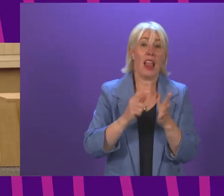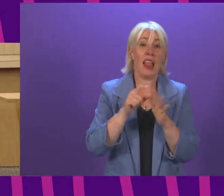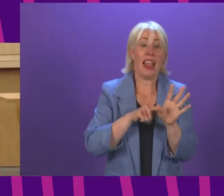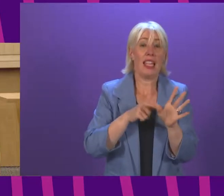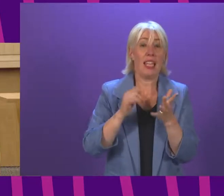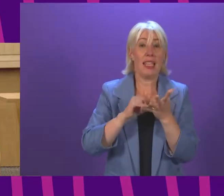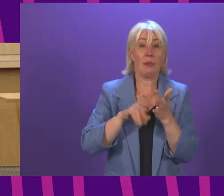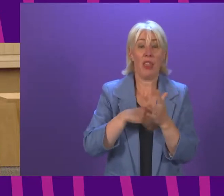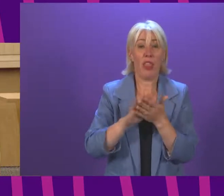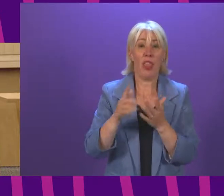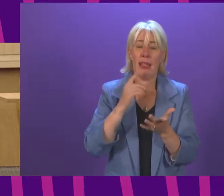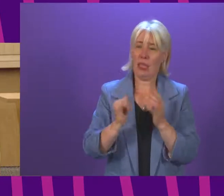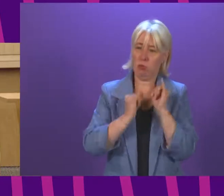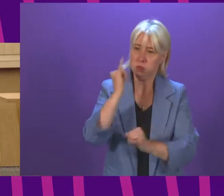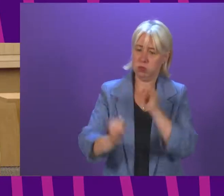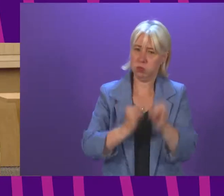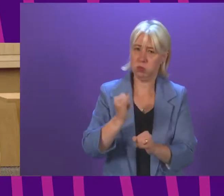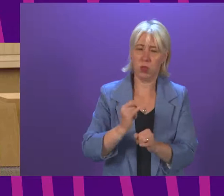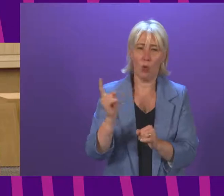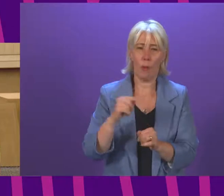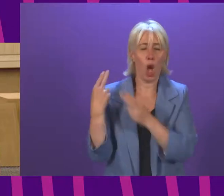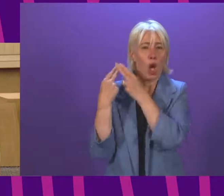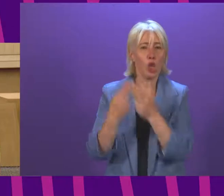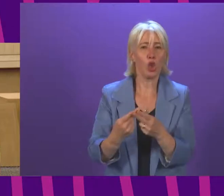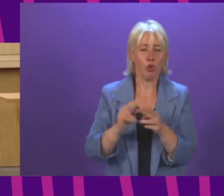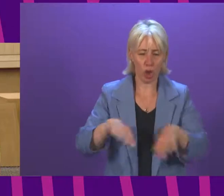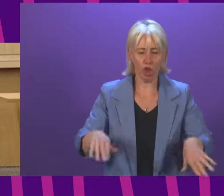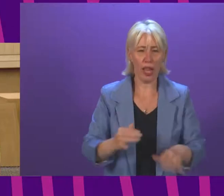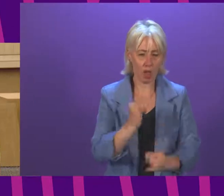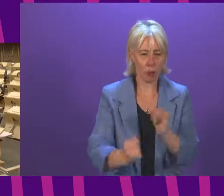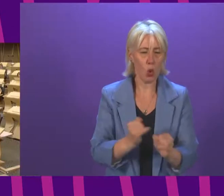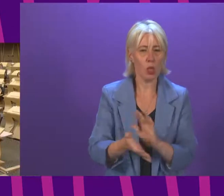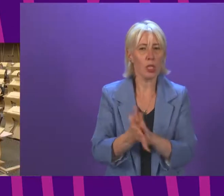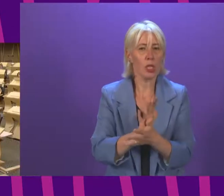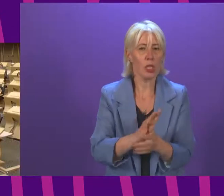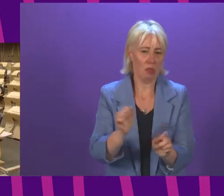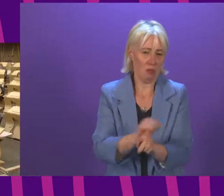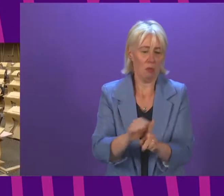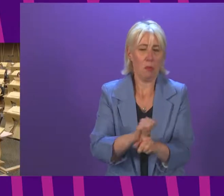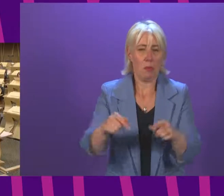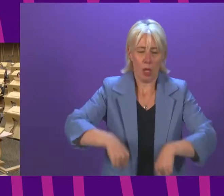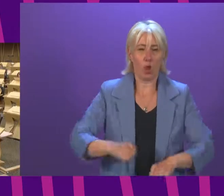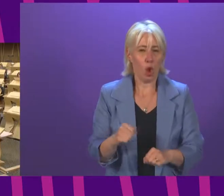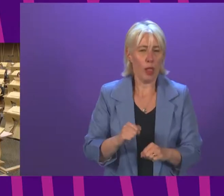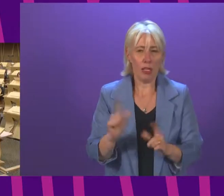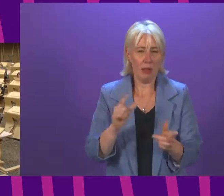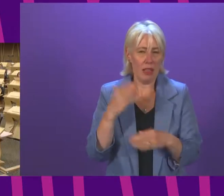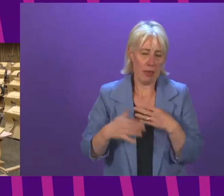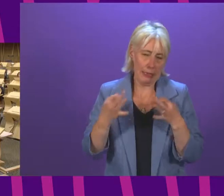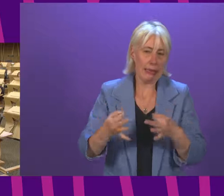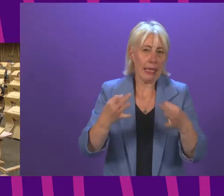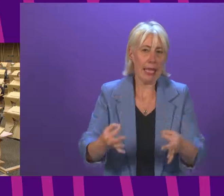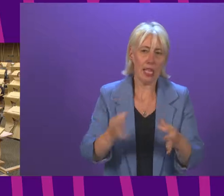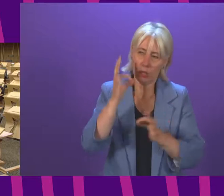setting up an inquiry into accusations of historic abuse in Scotland. Deputy First Minister. The Scottish Government